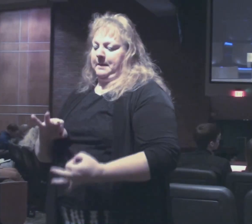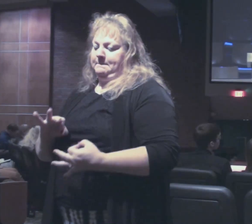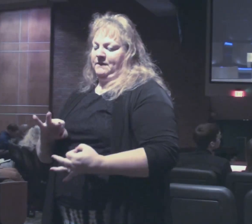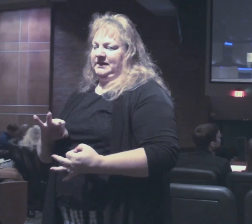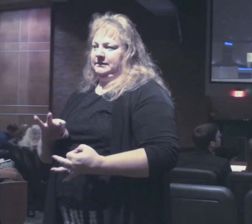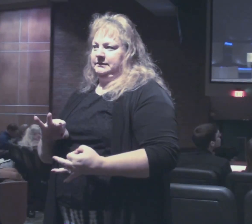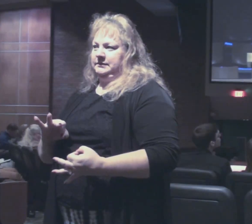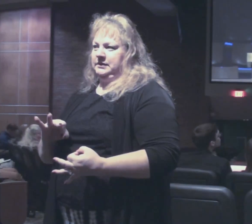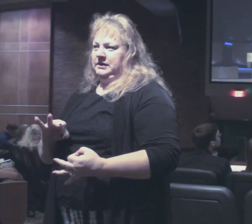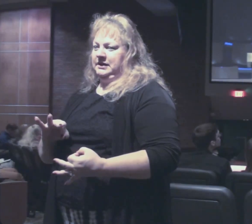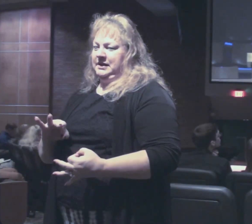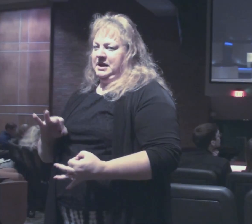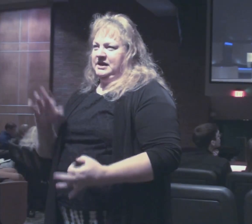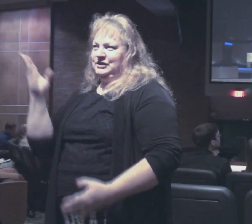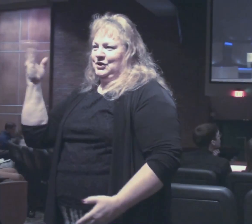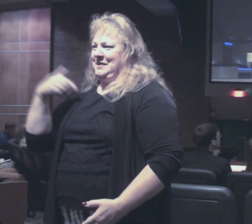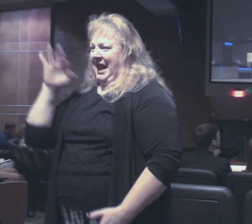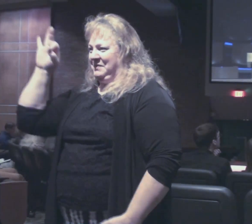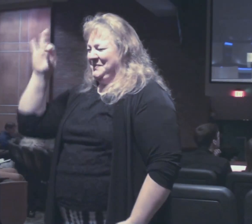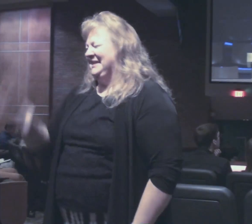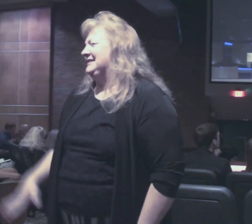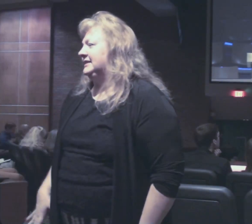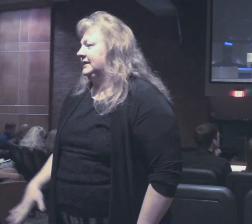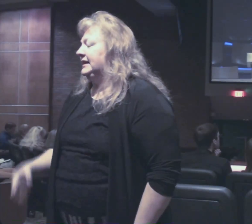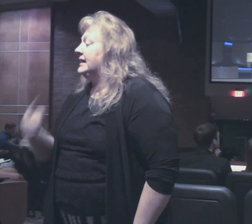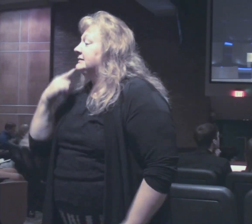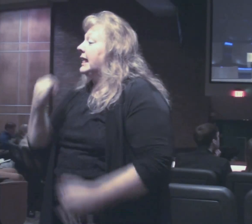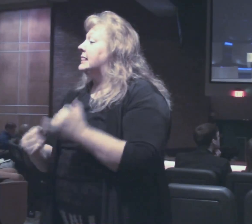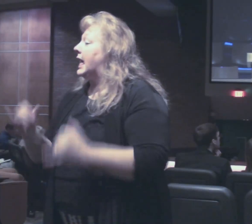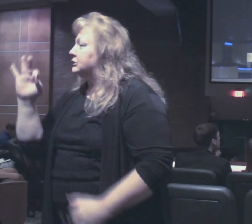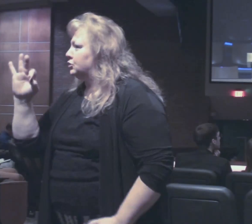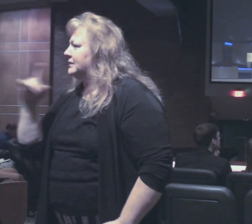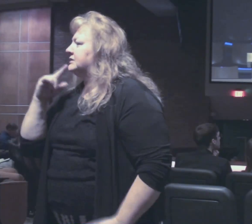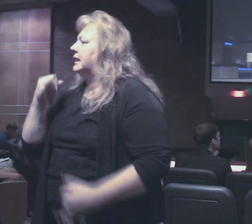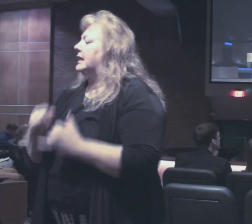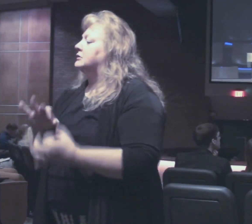sermon I will preach I didn't say it was the last sermon